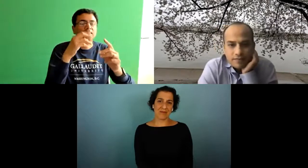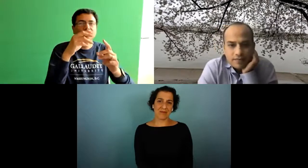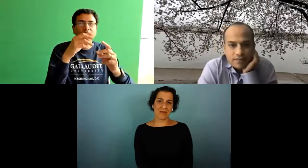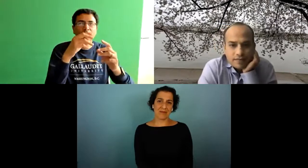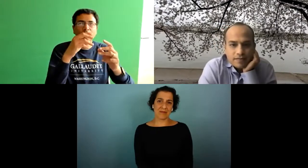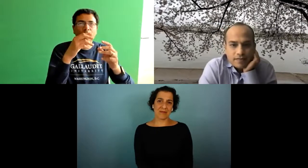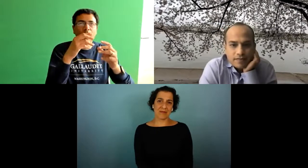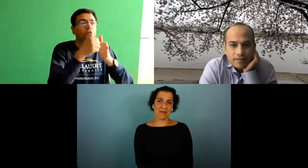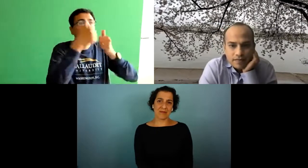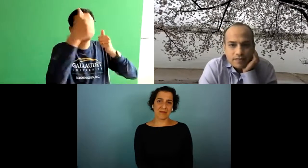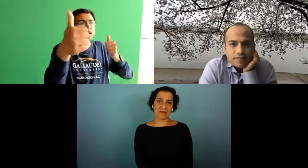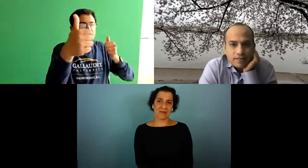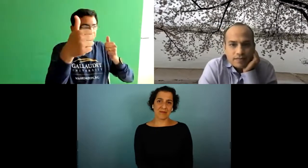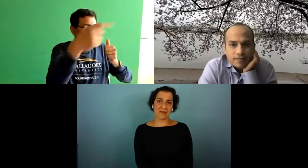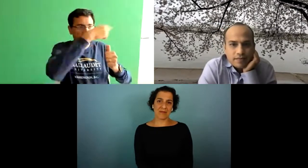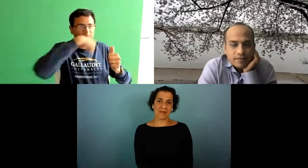around you